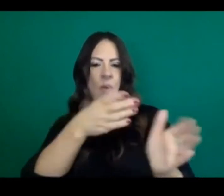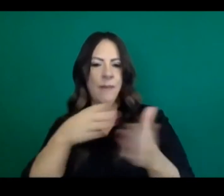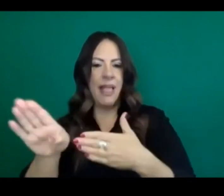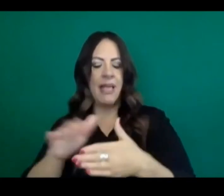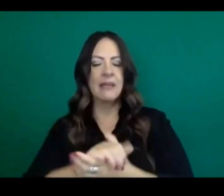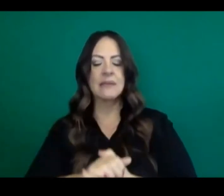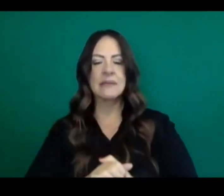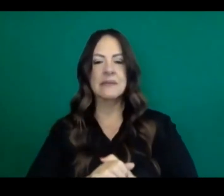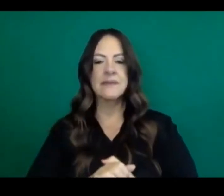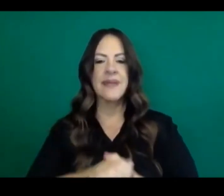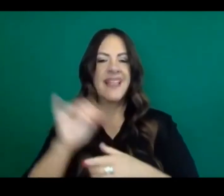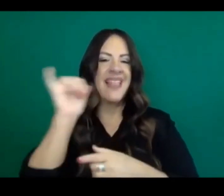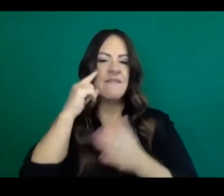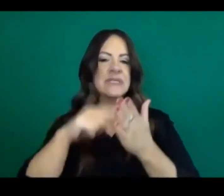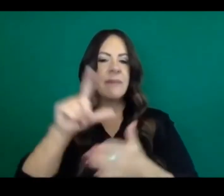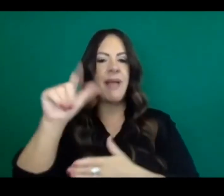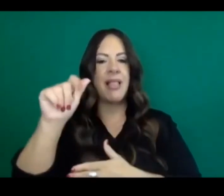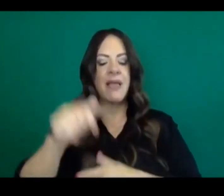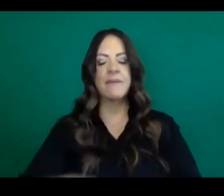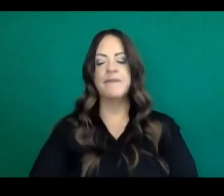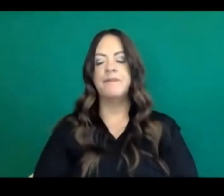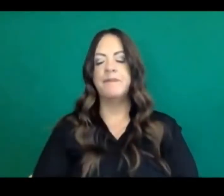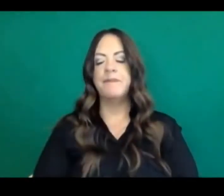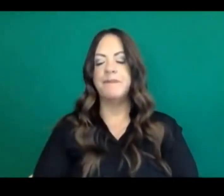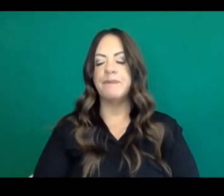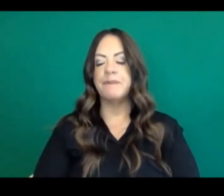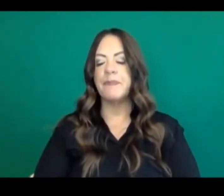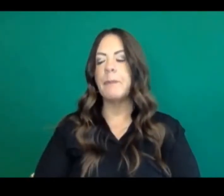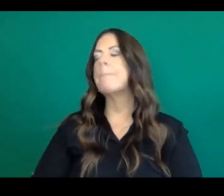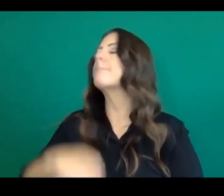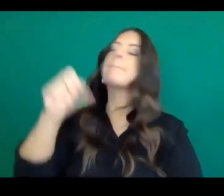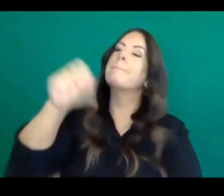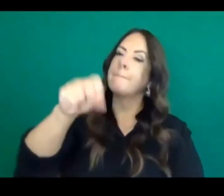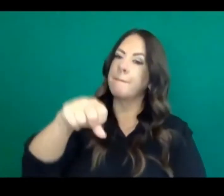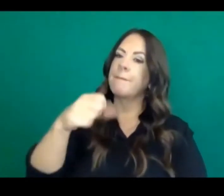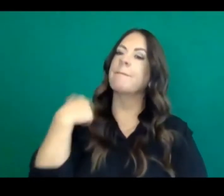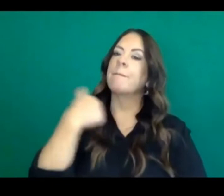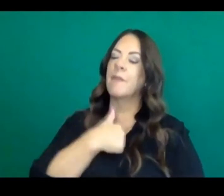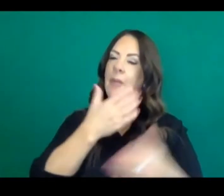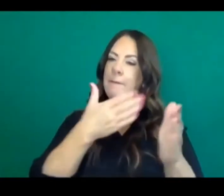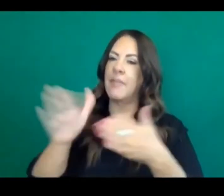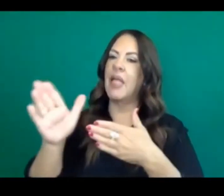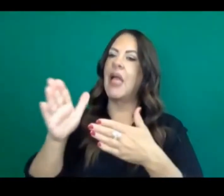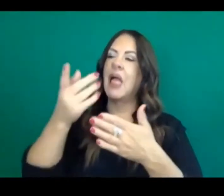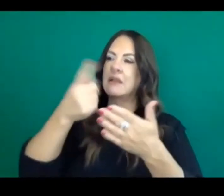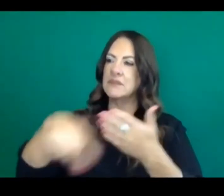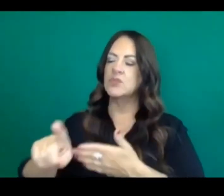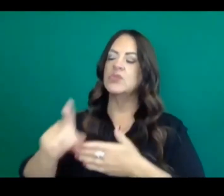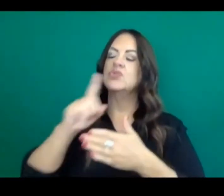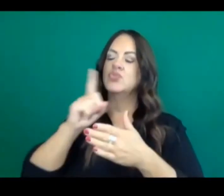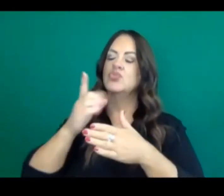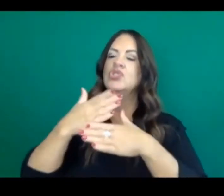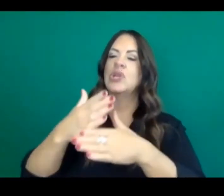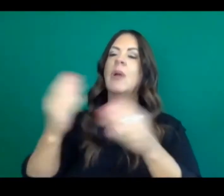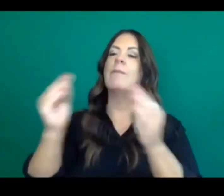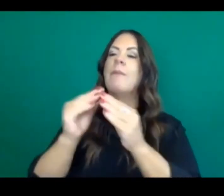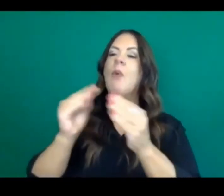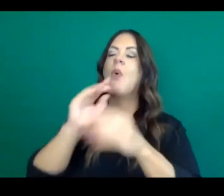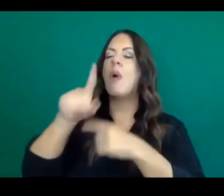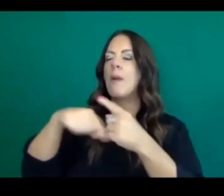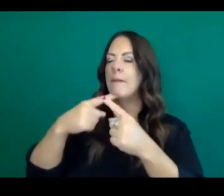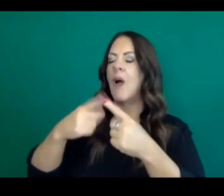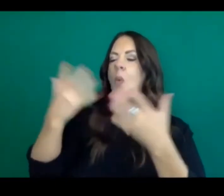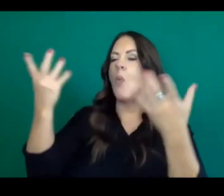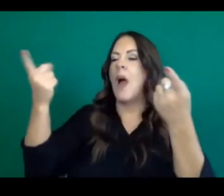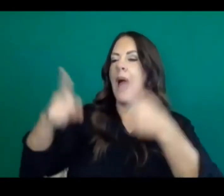mean both, both good questions. We plan to share a little bit more about Central Valley in the week to come. So I'll be brief here to answer your question.